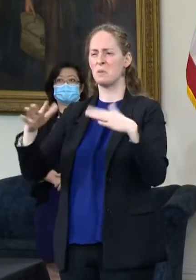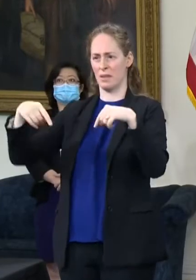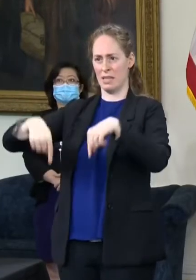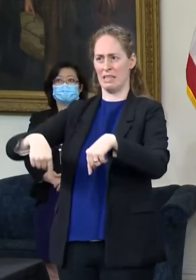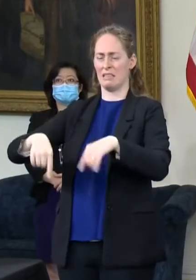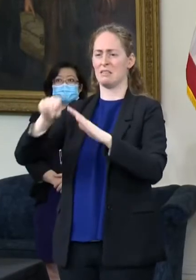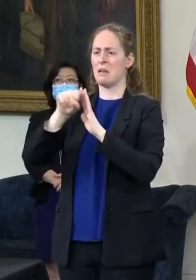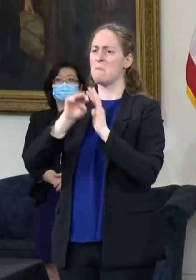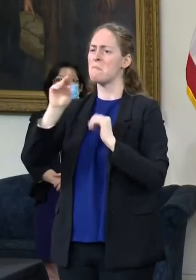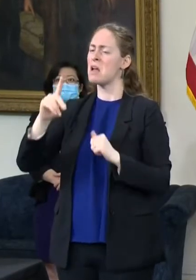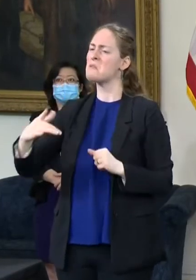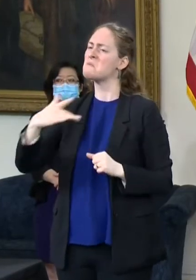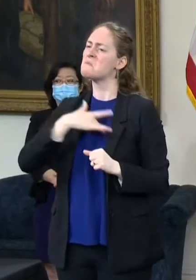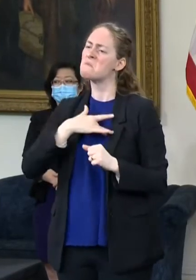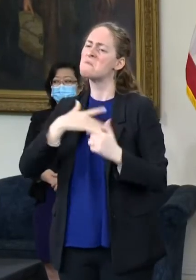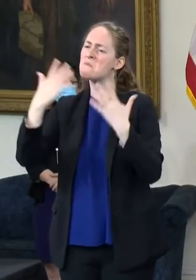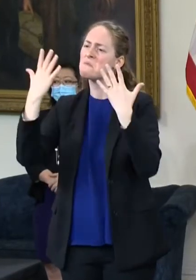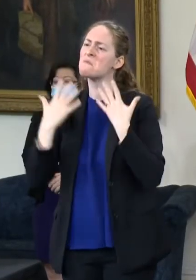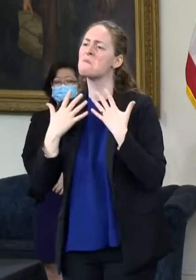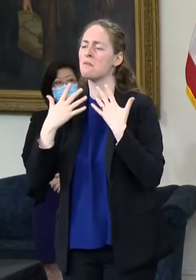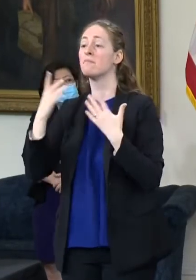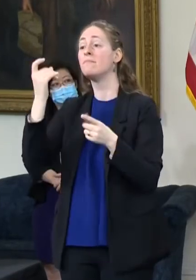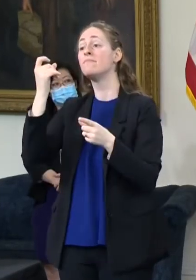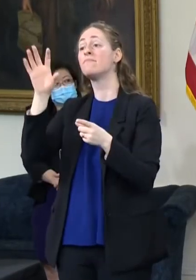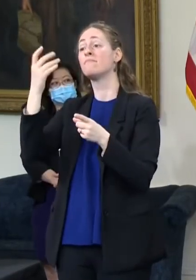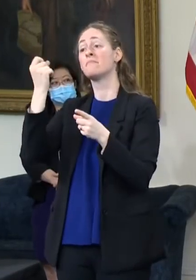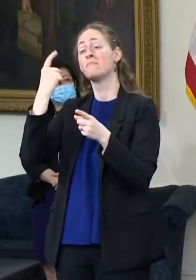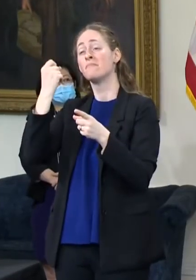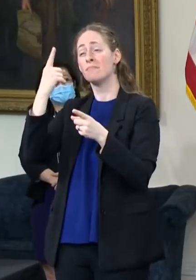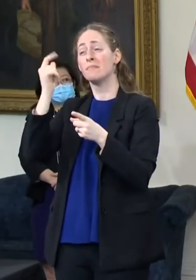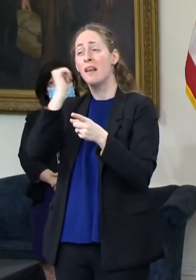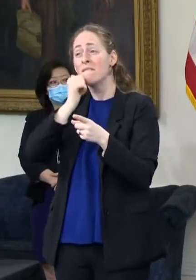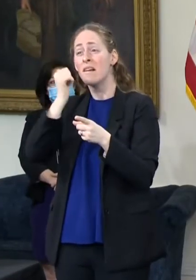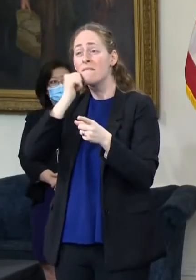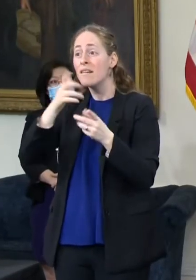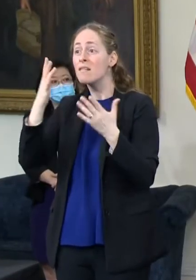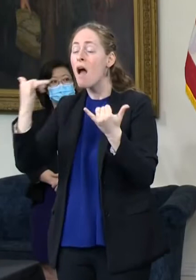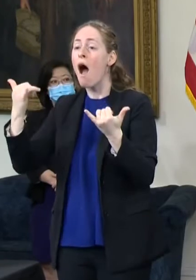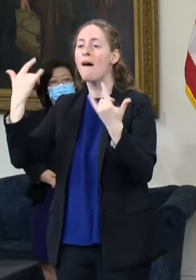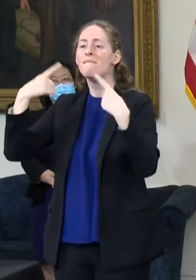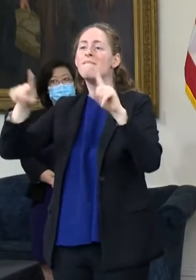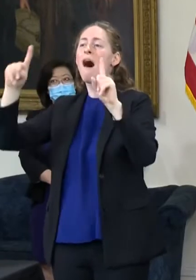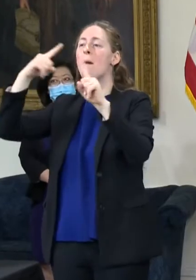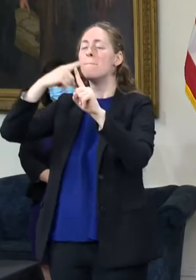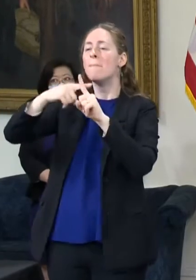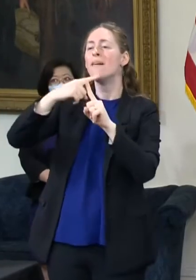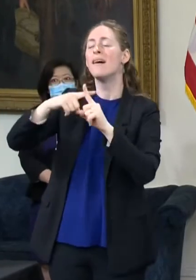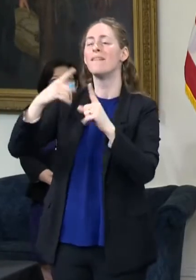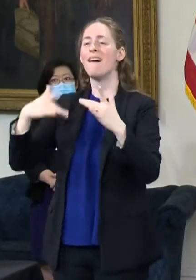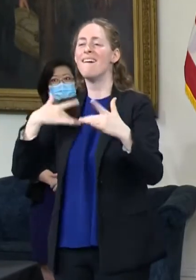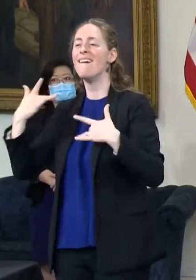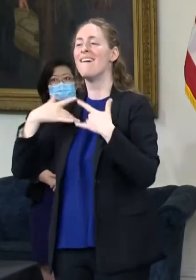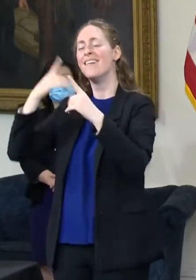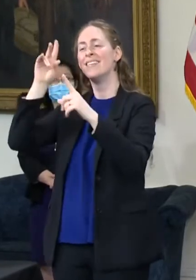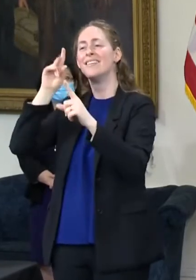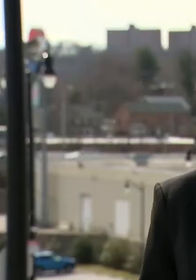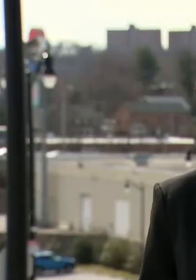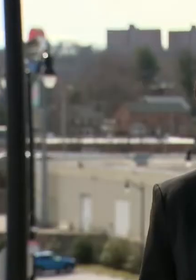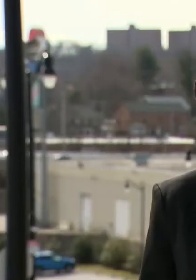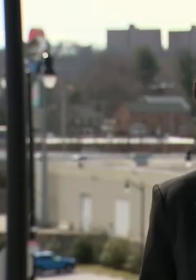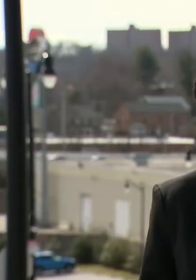day truly is now bringing us one step closer to that light at the end of the tunnel.